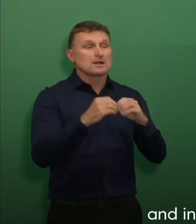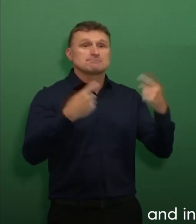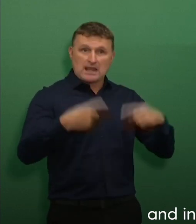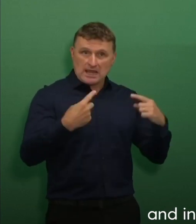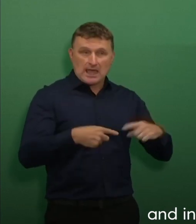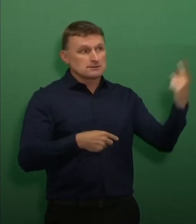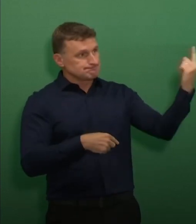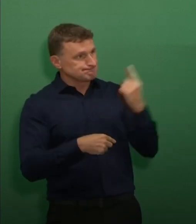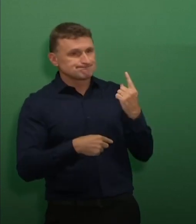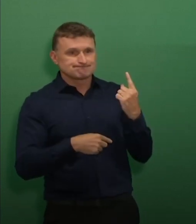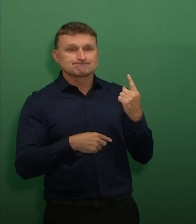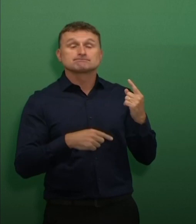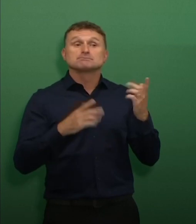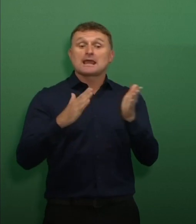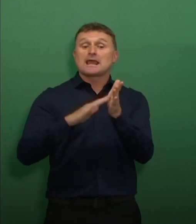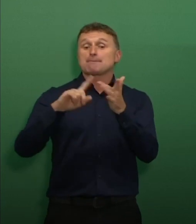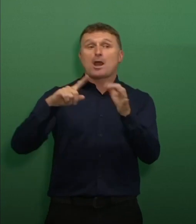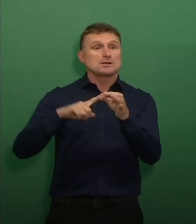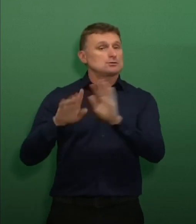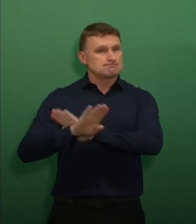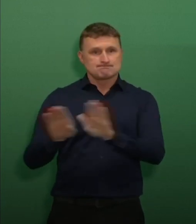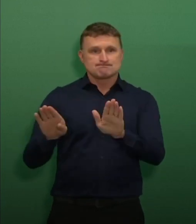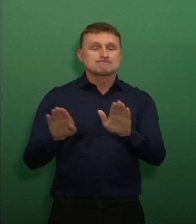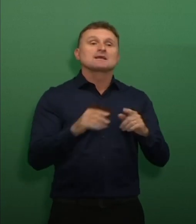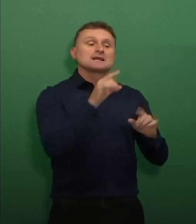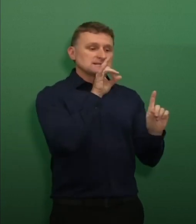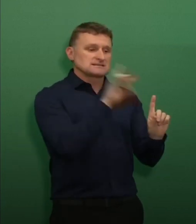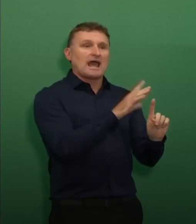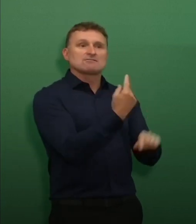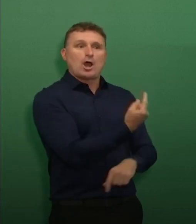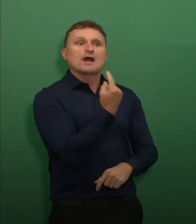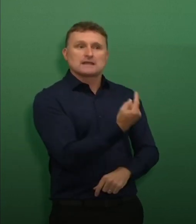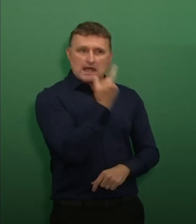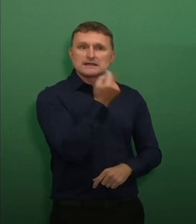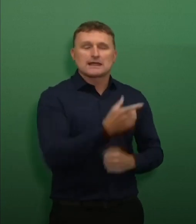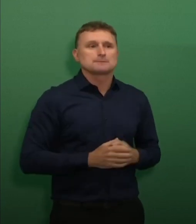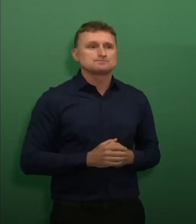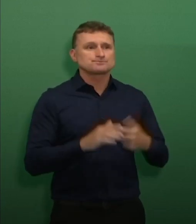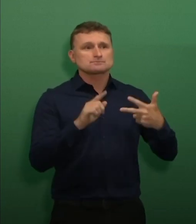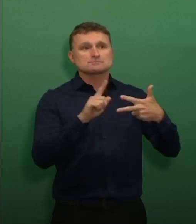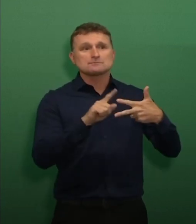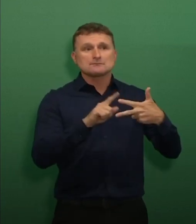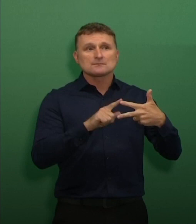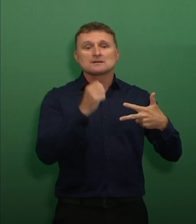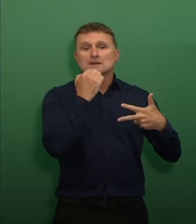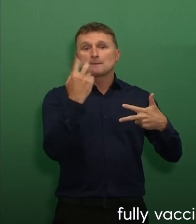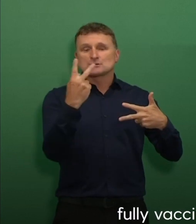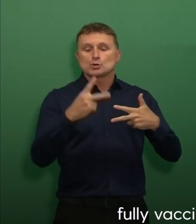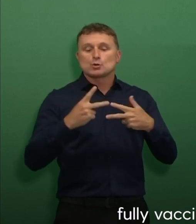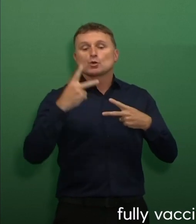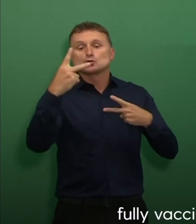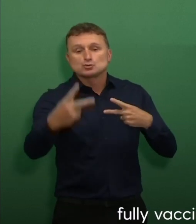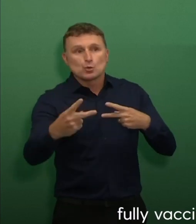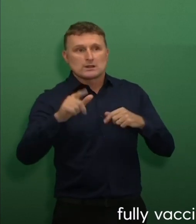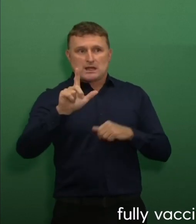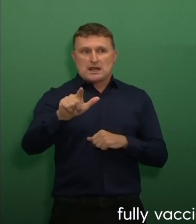into MIQ will be able to self-isolate. In step two, just two weeks later, fully